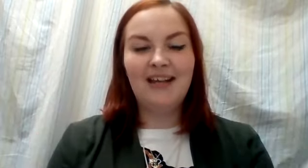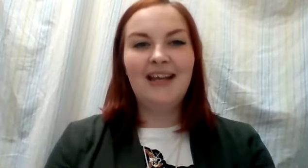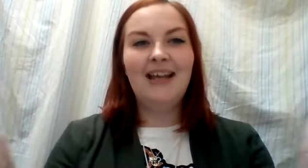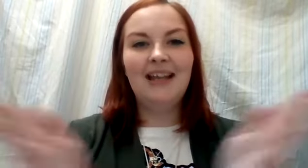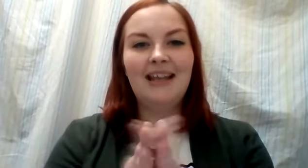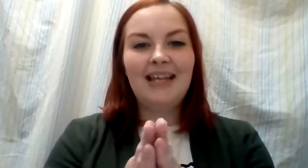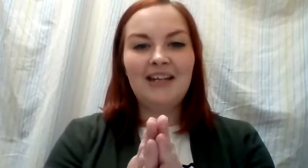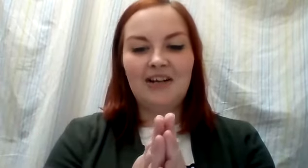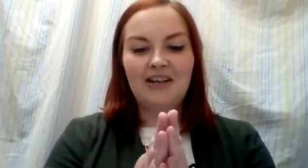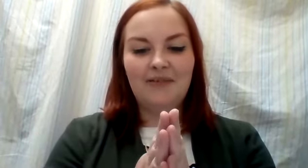later.